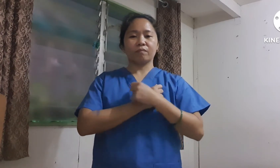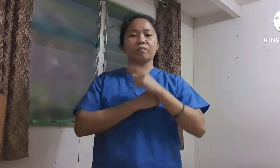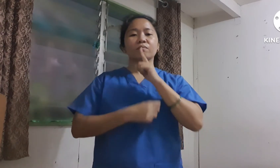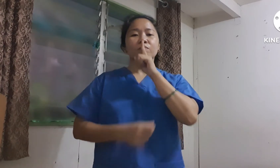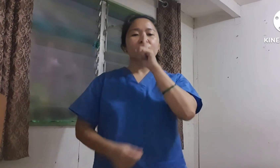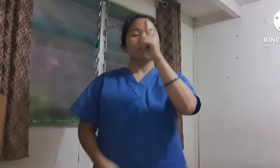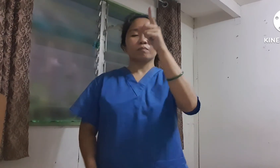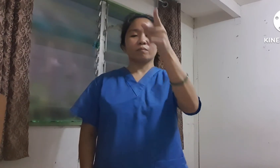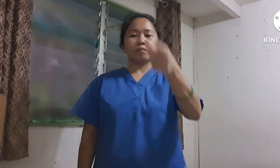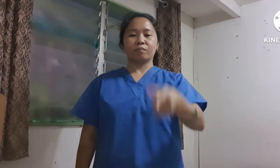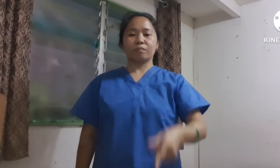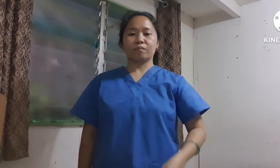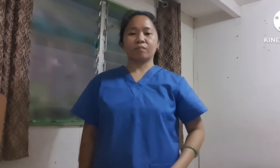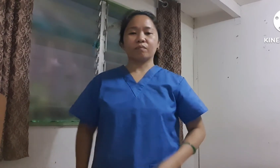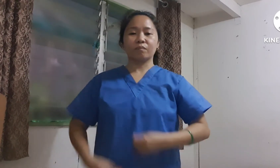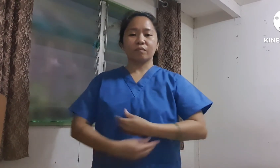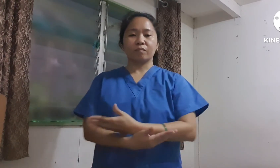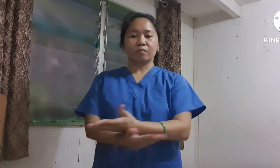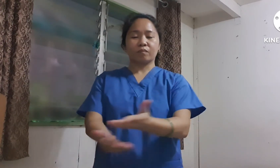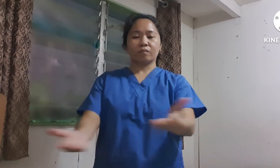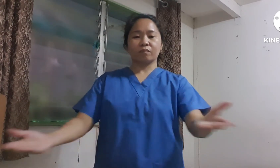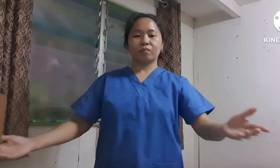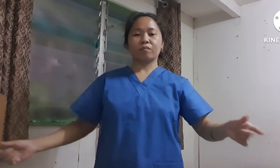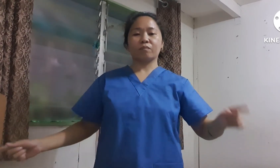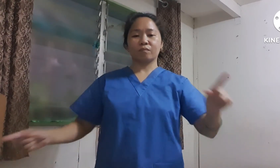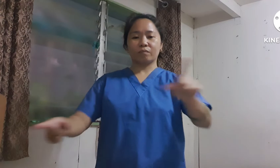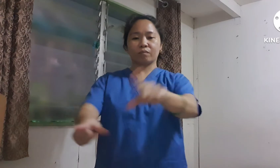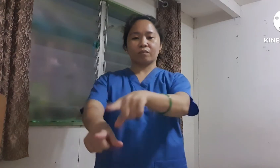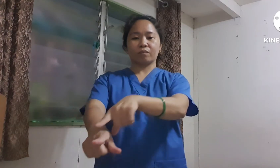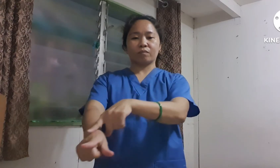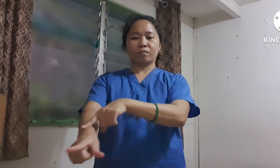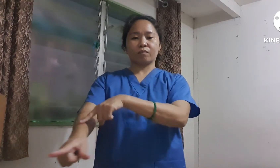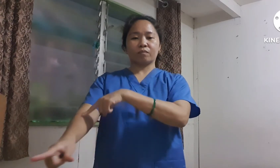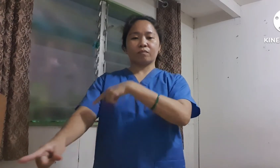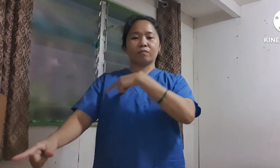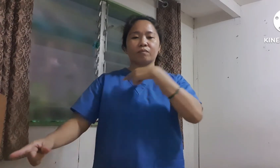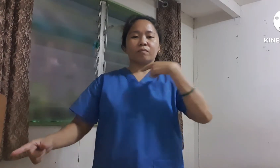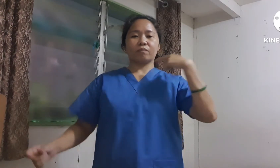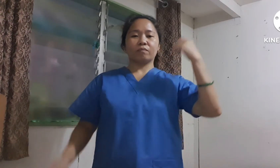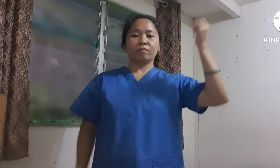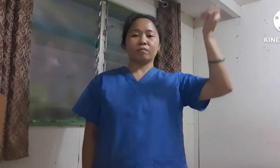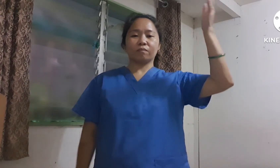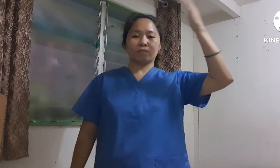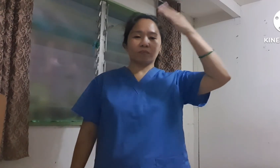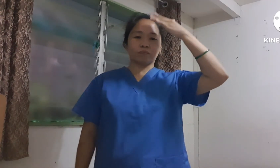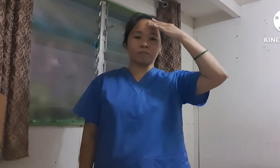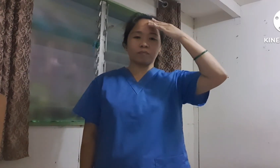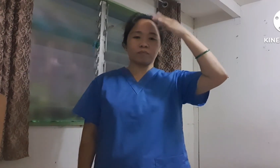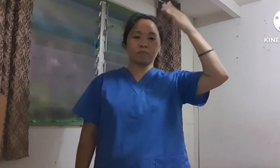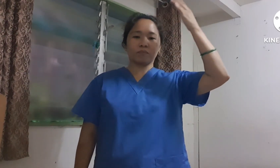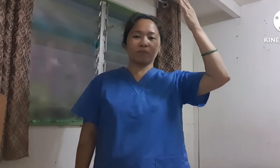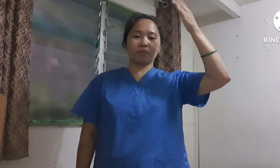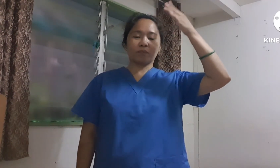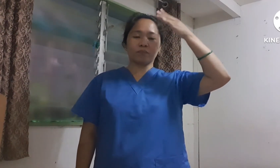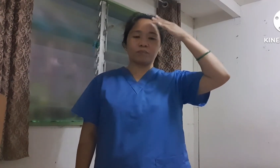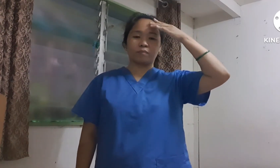sweet. What took you so long to let me know? What long